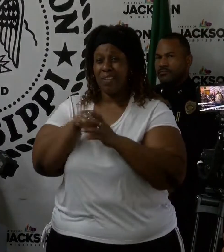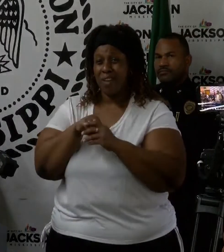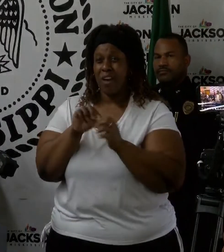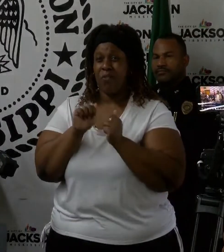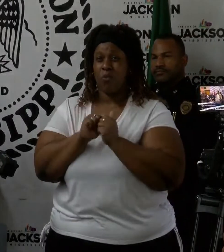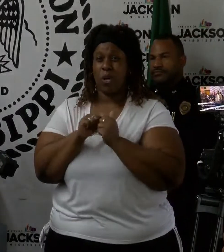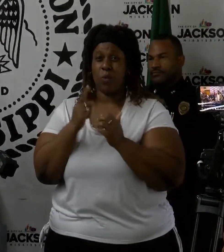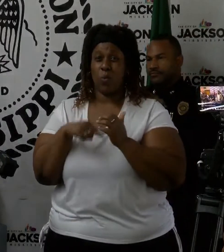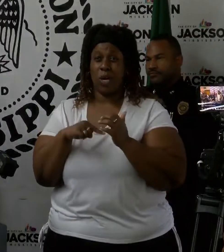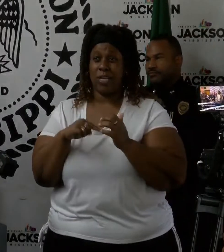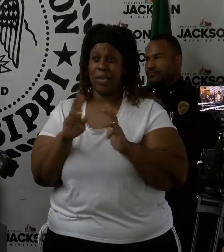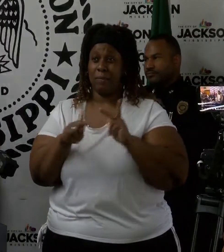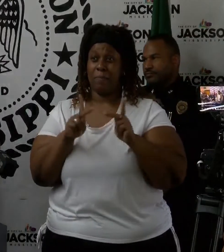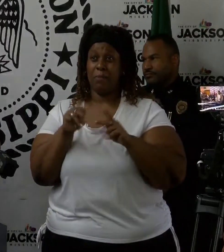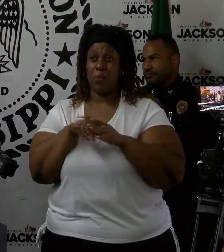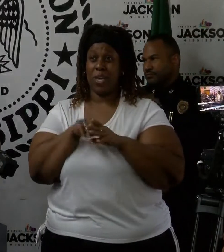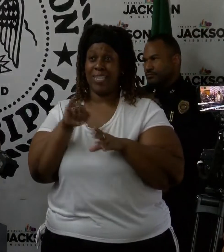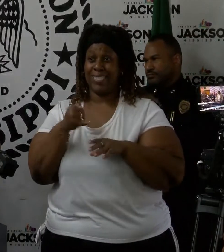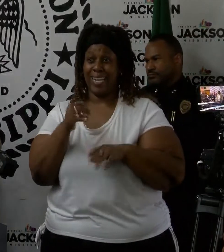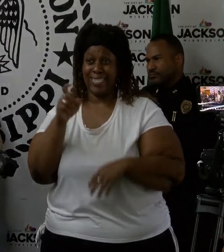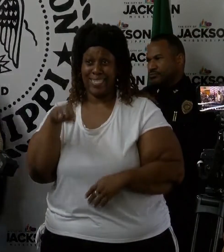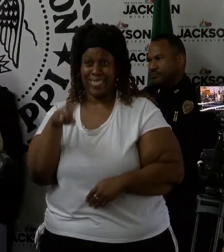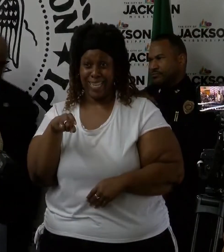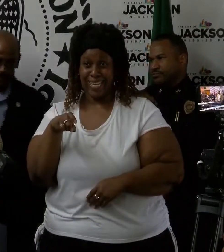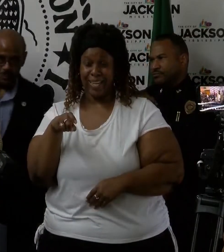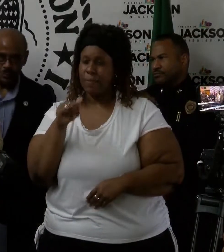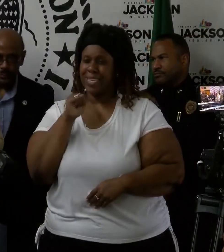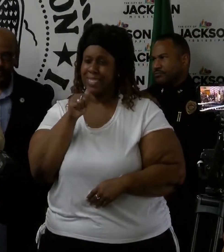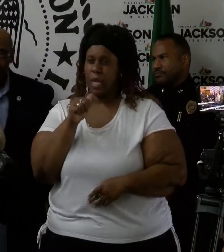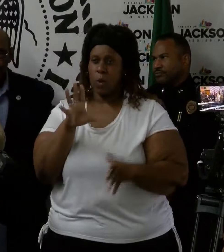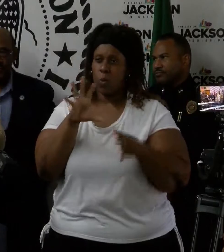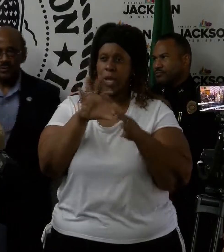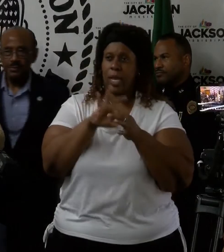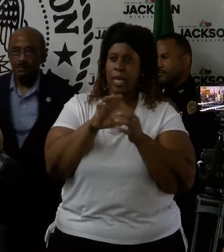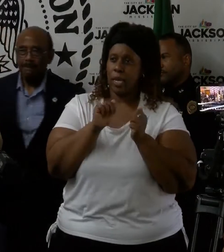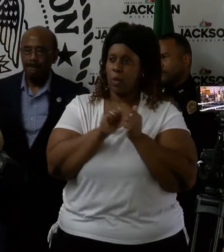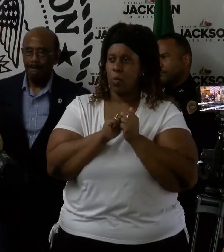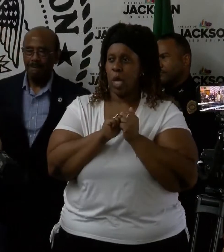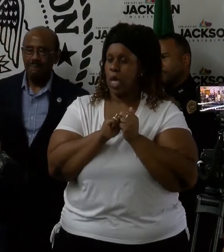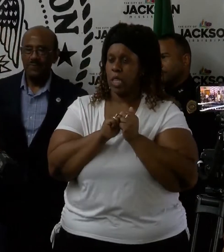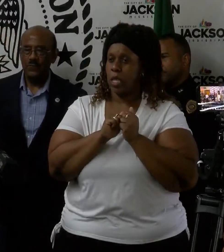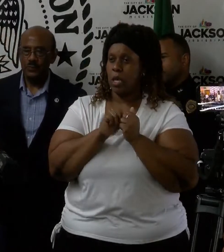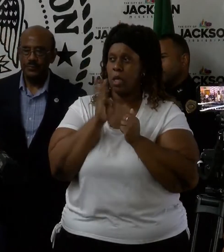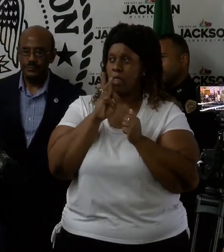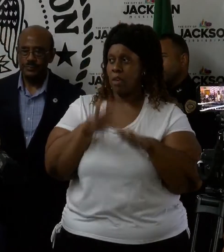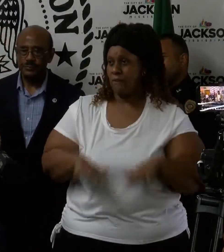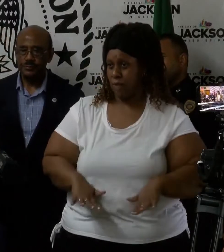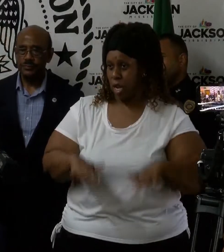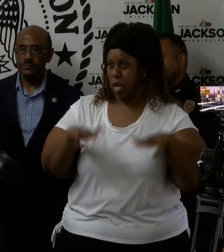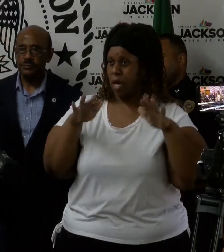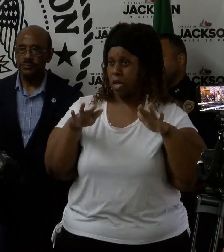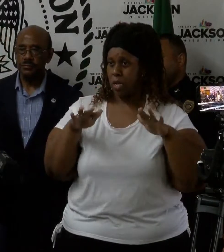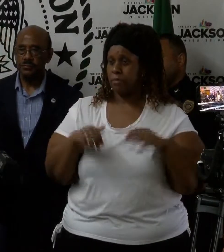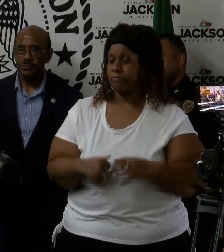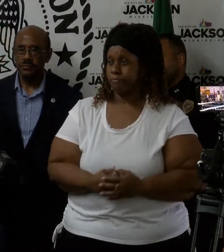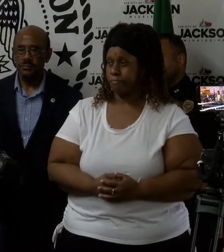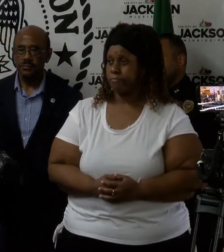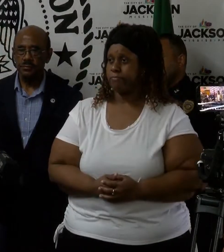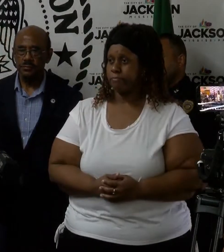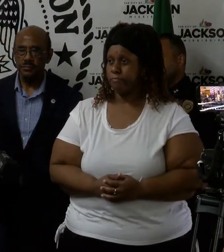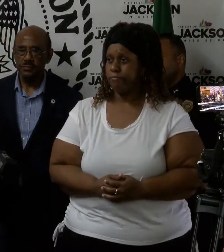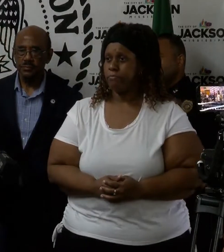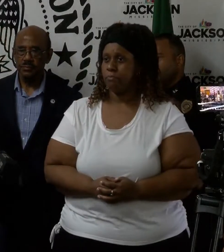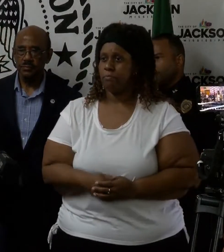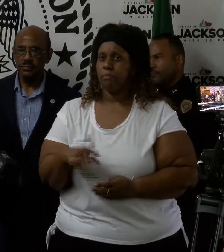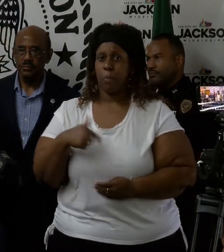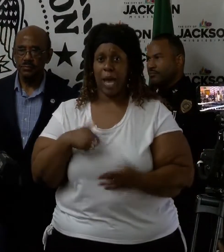of residents at this time, but not specifically related to the flooding. I want it to